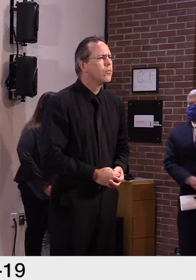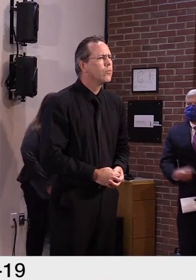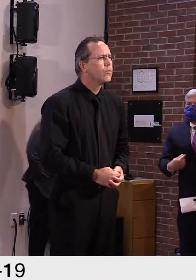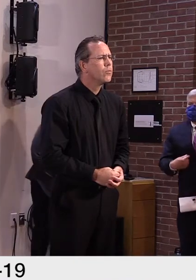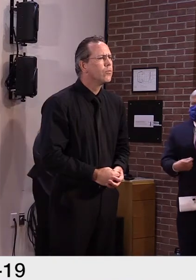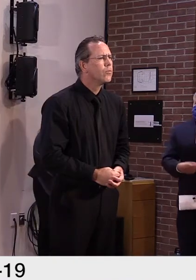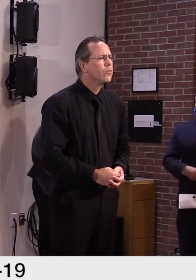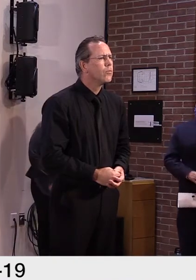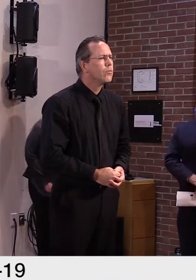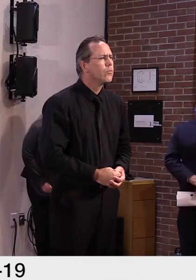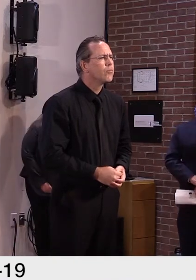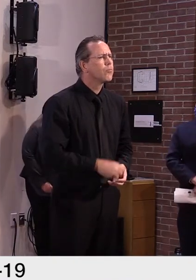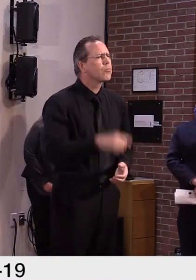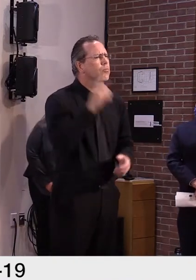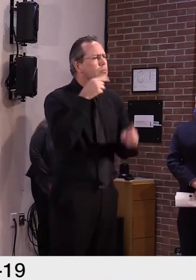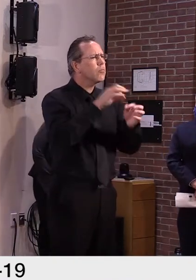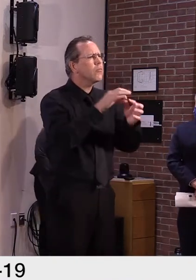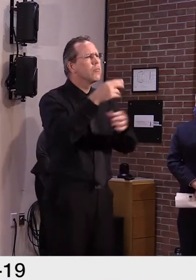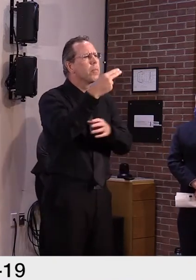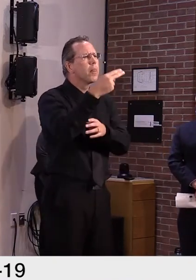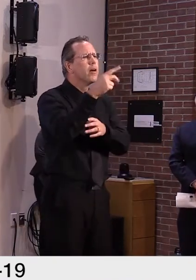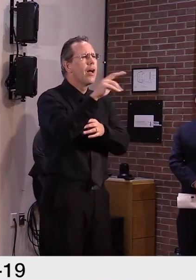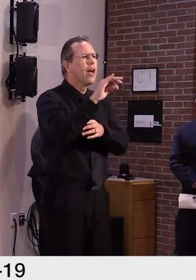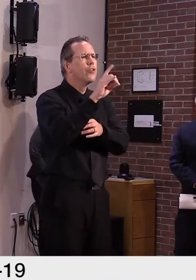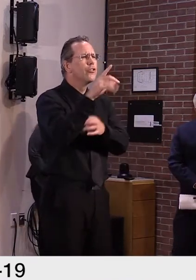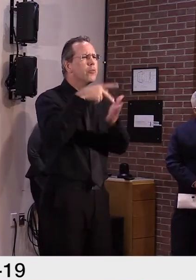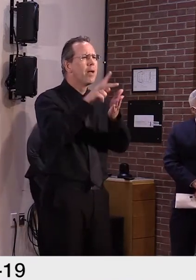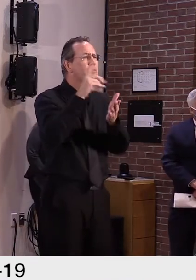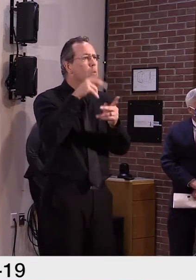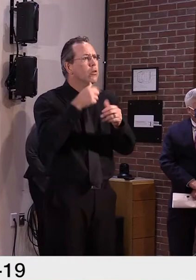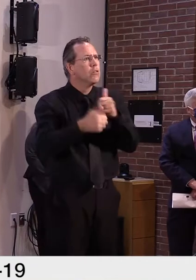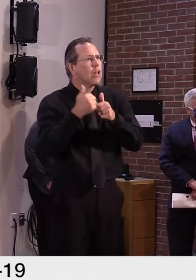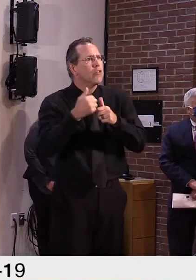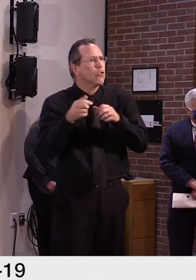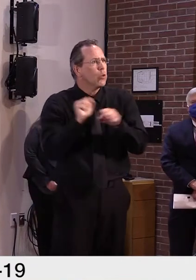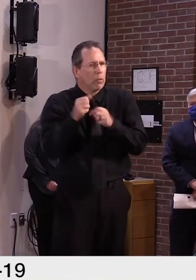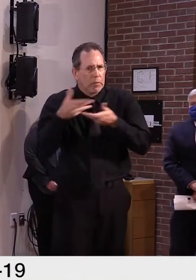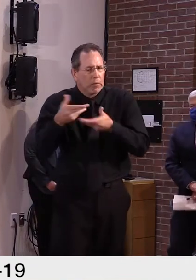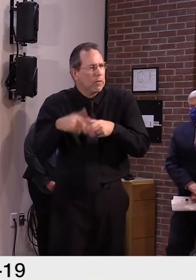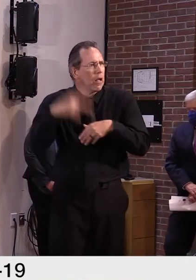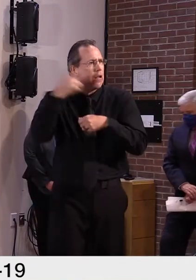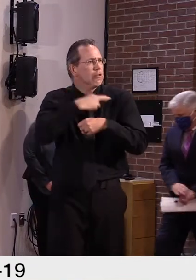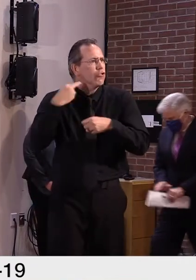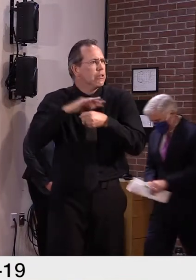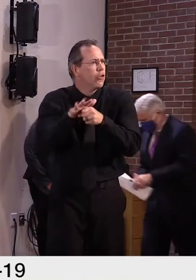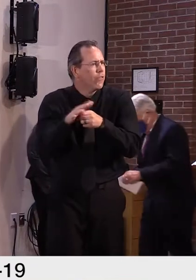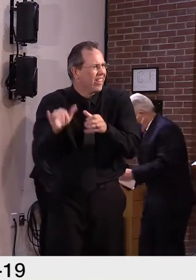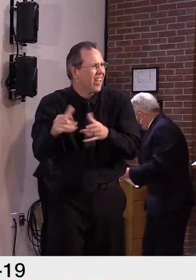process, the first one. Yeah, I actually think that's in Secretary Smith's shop.